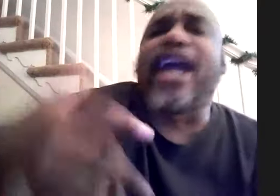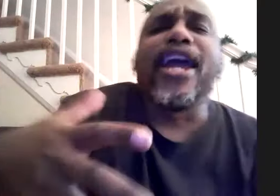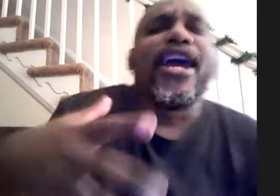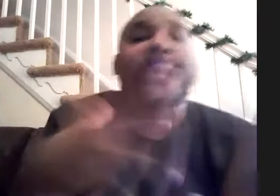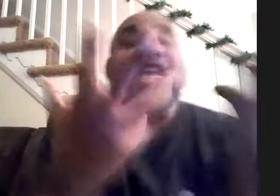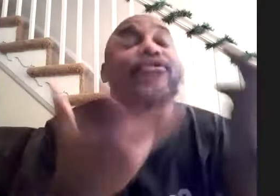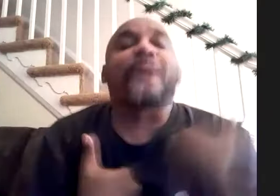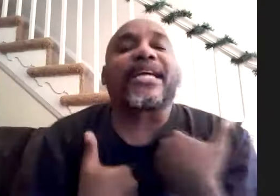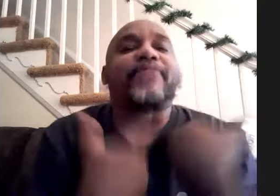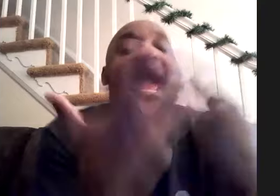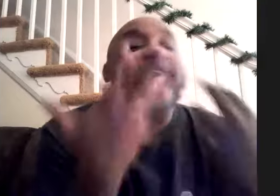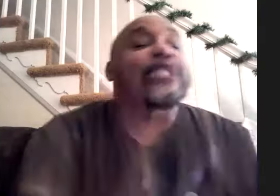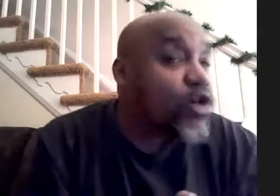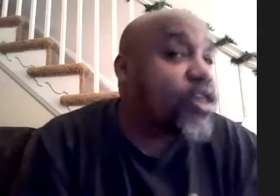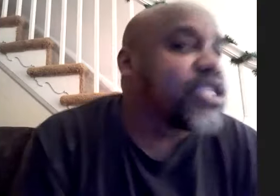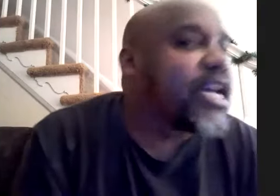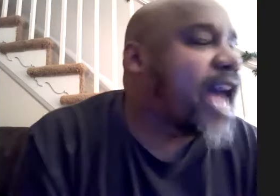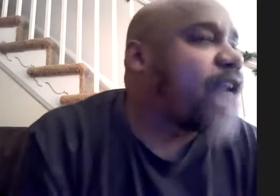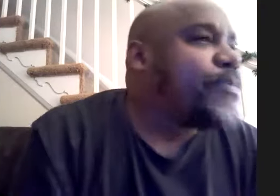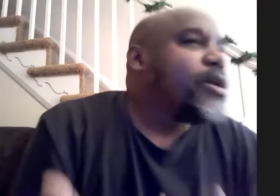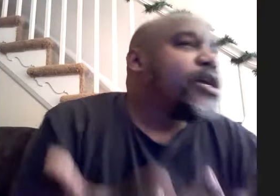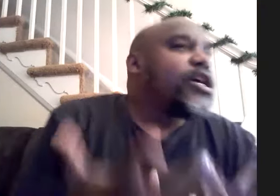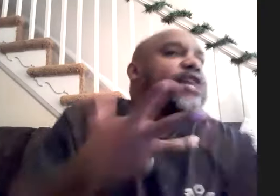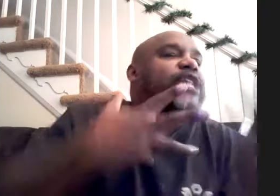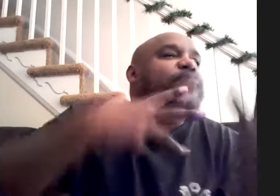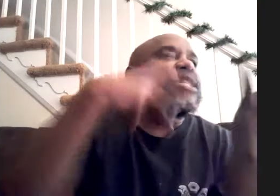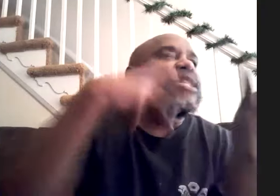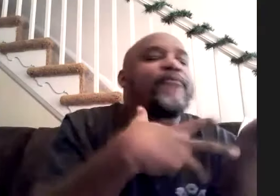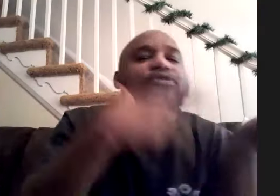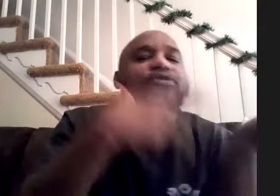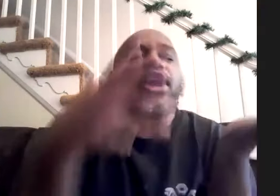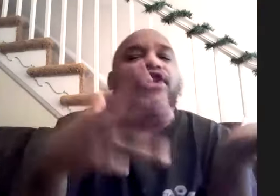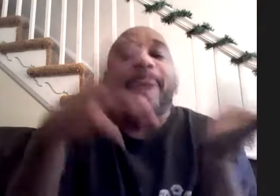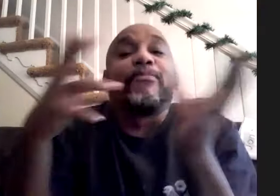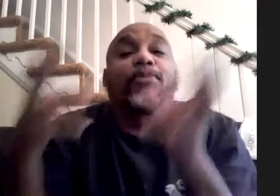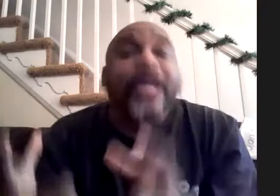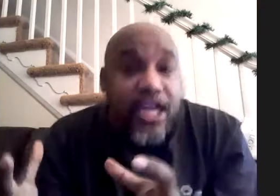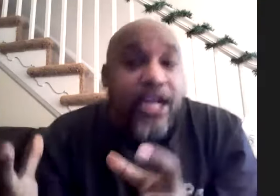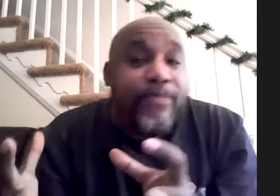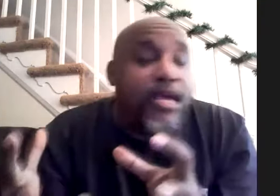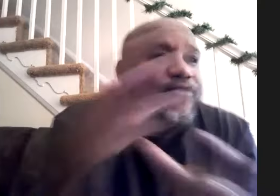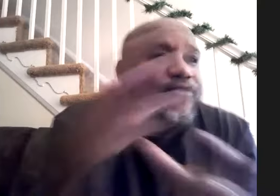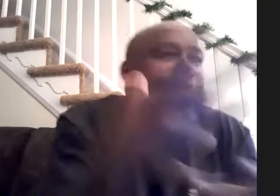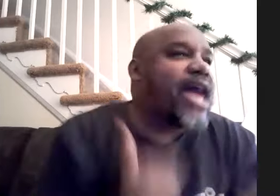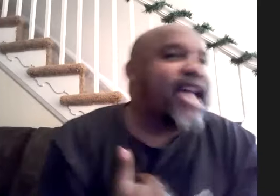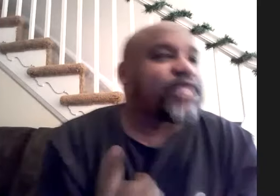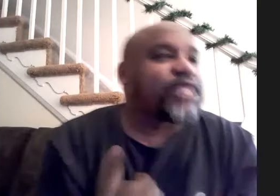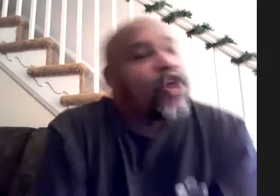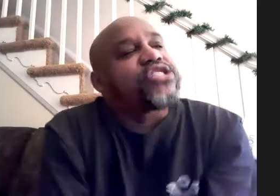so i never expected him to ask me a question like that you know he's been in the game for longer than i've been breathing and for him to ask me a question